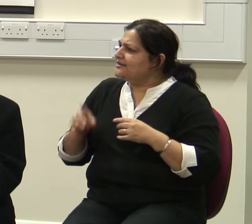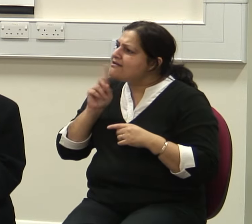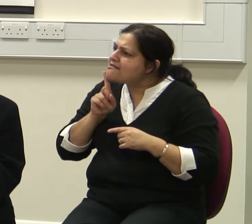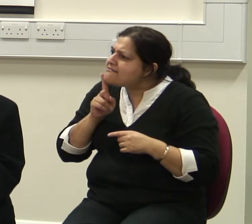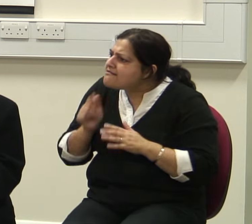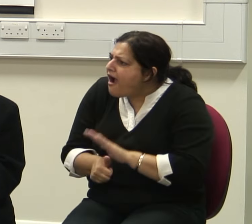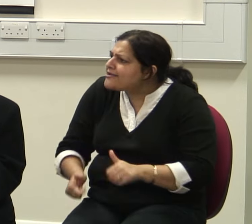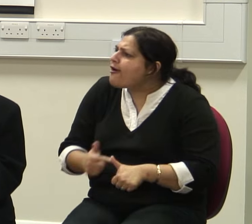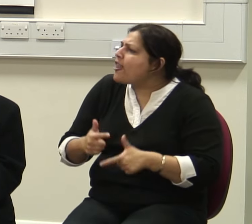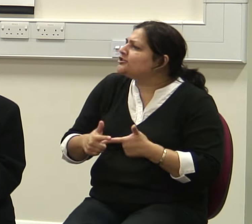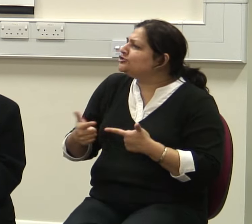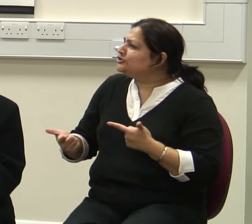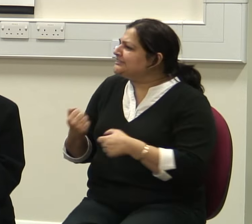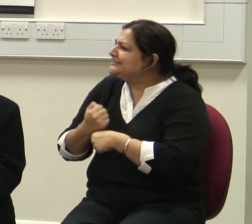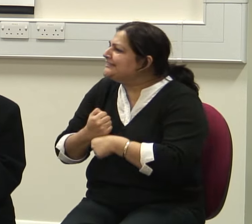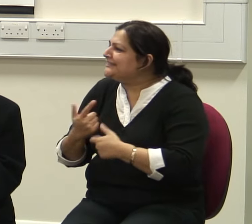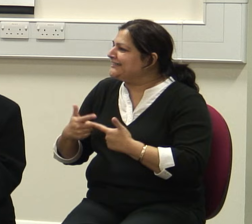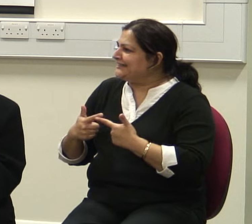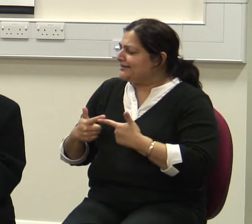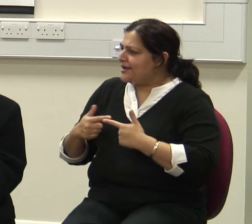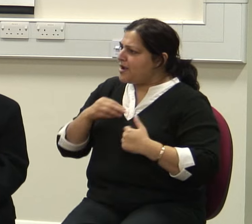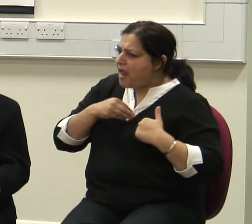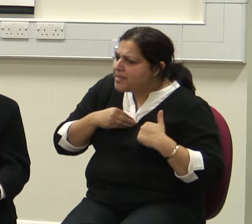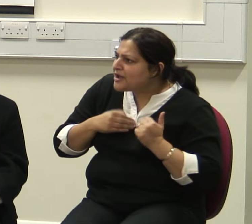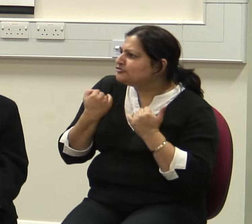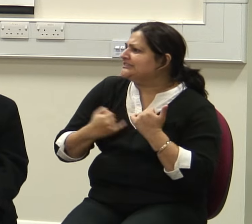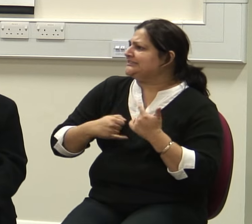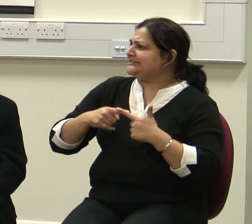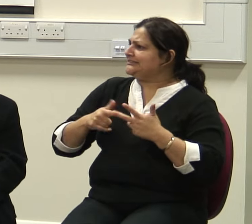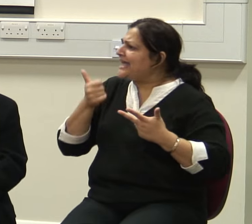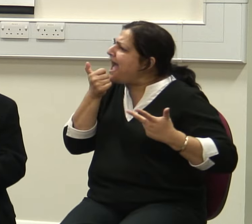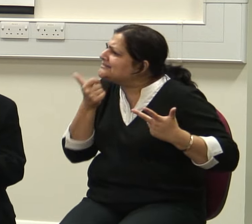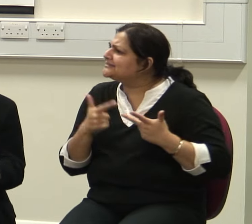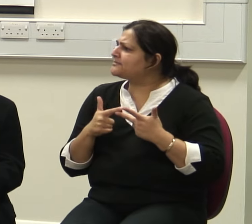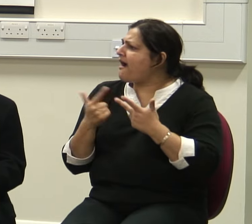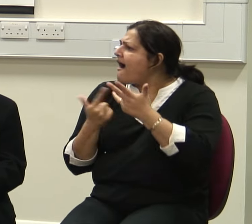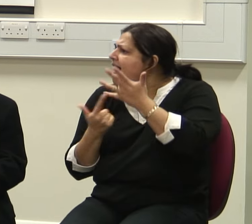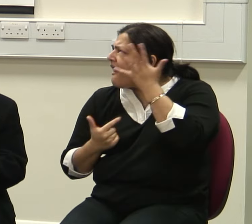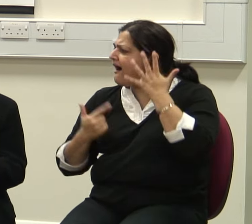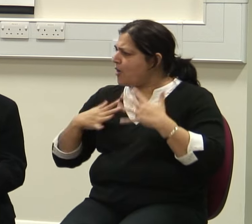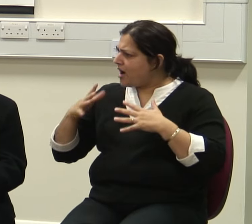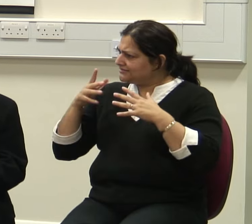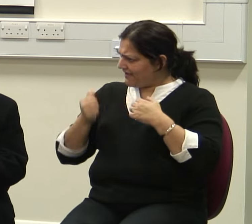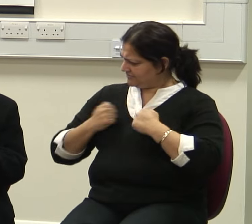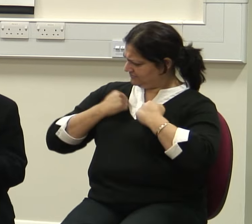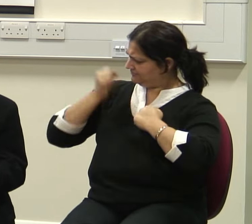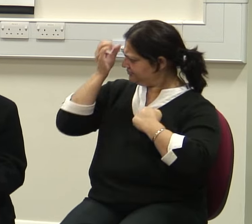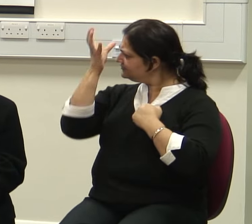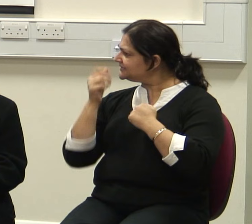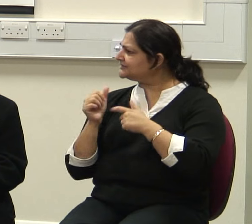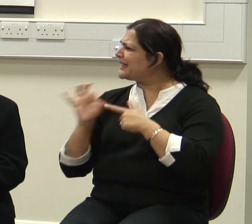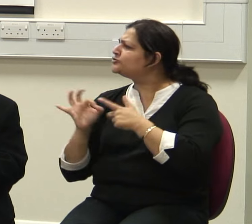Cardiology and so on. Pulmonary diseases, asthma. mean, there are so many diseases. And the whole thing is, you know, the more